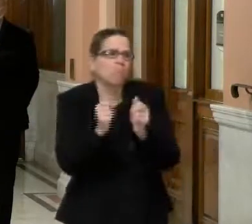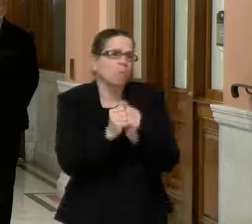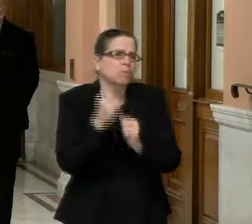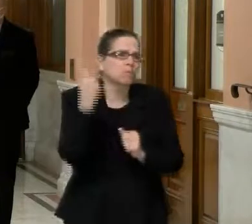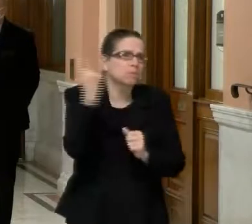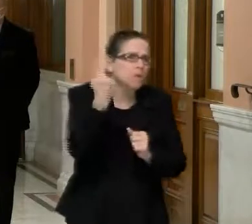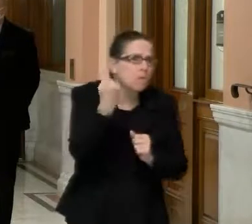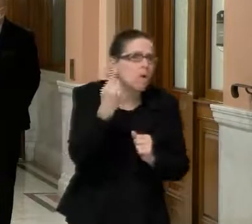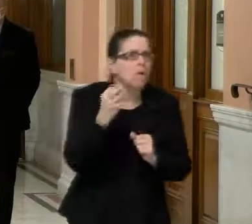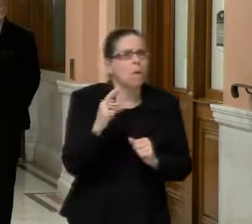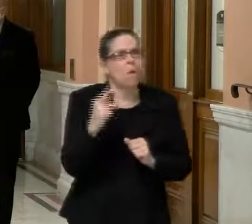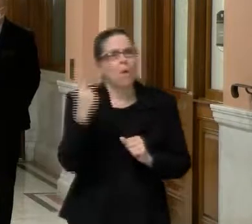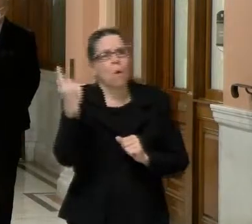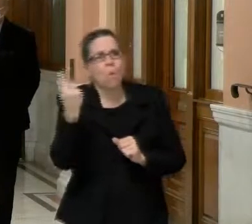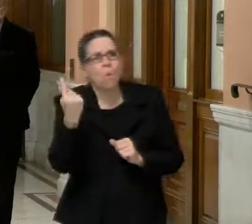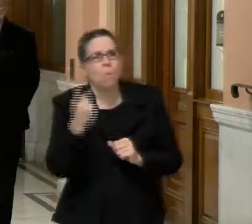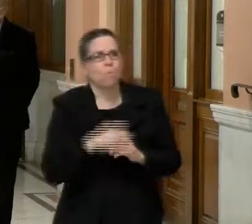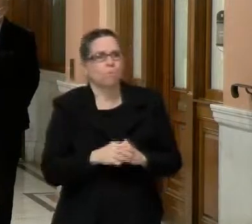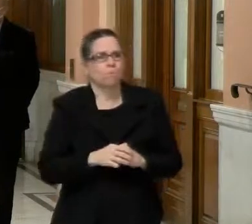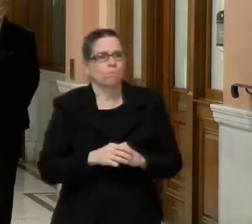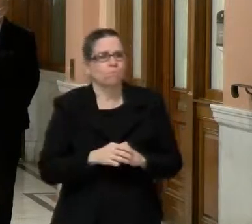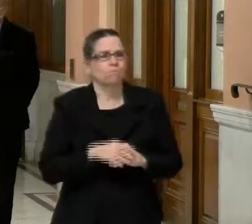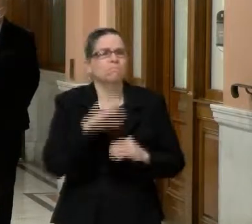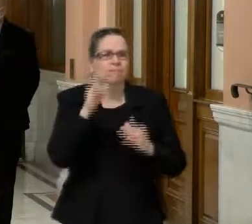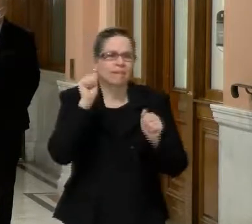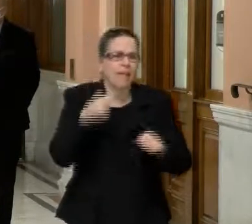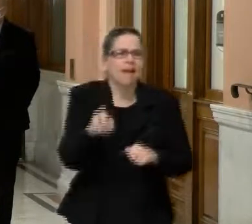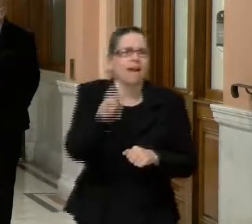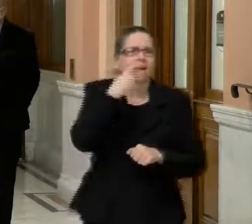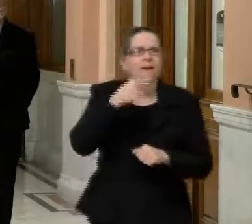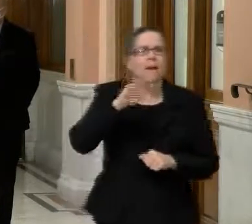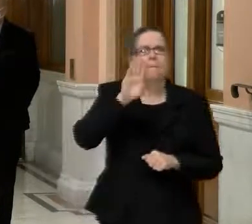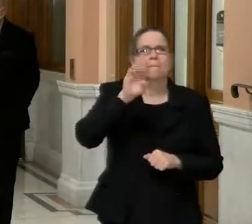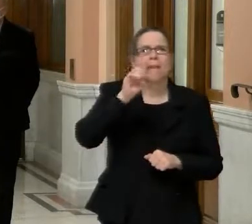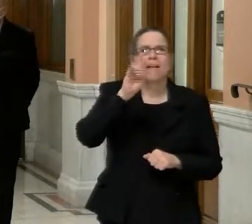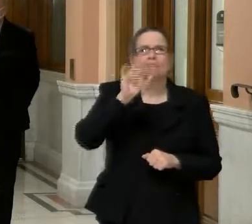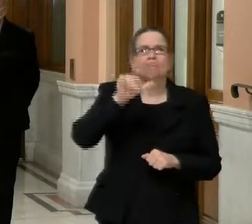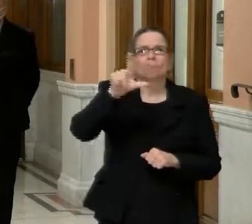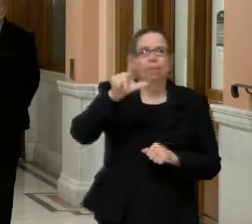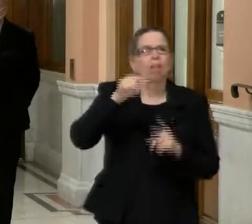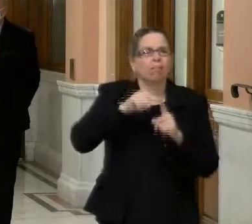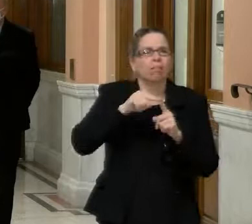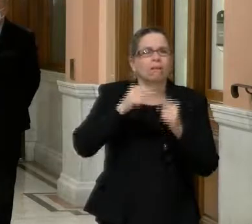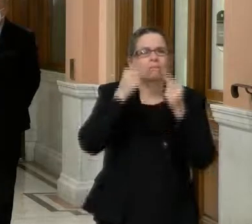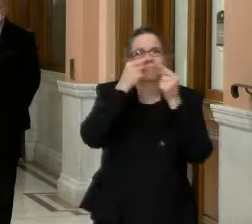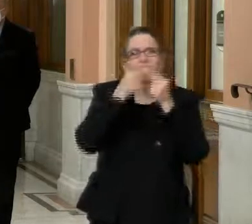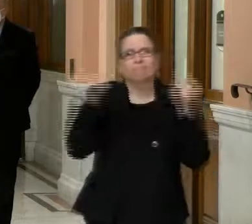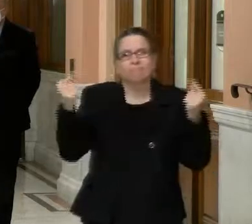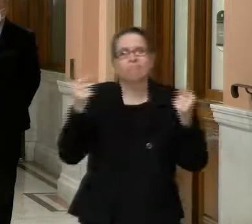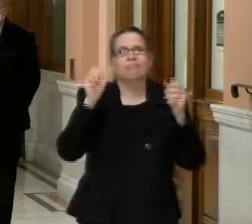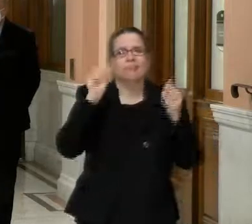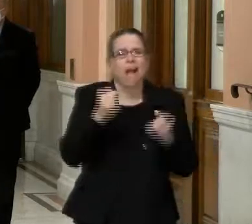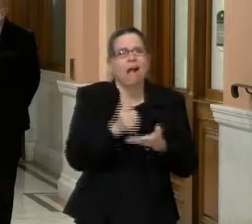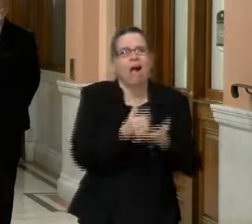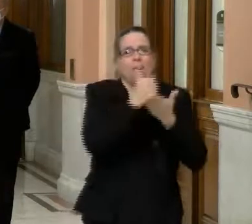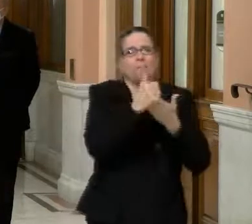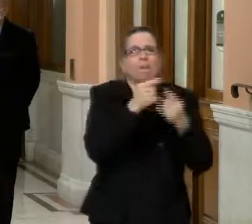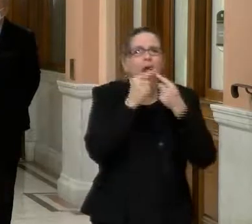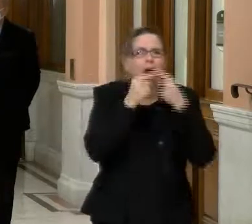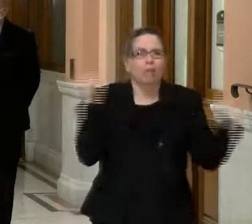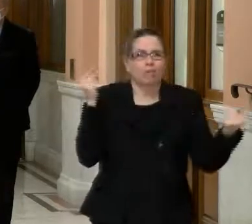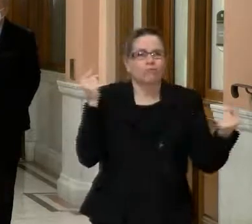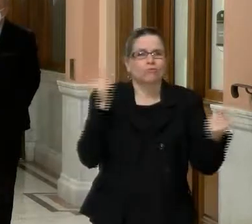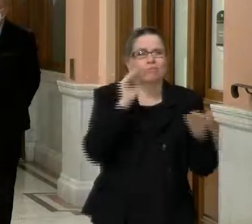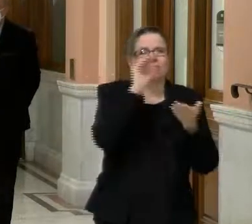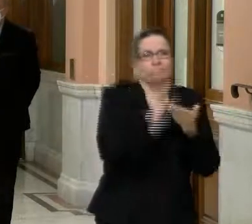dose of Benadryl. That's also a good drug to just cut down on the histamine response. Um, so that center